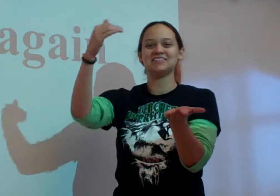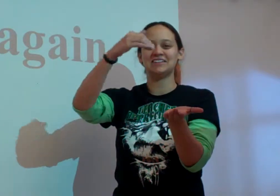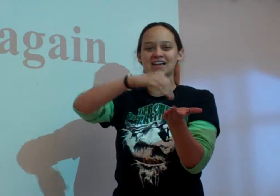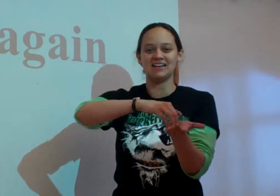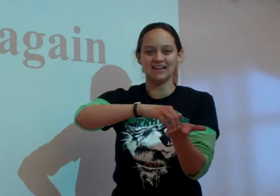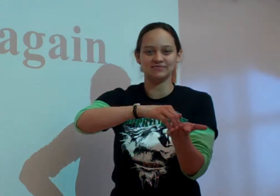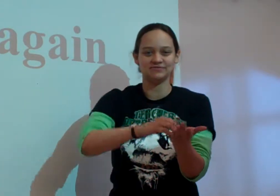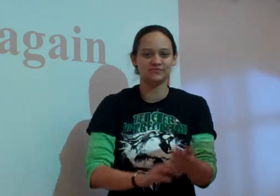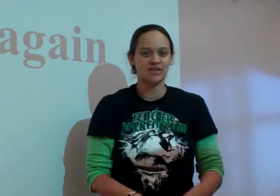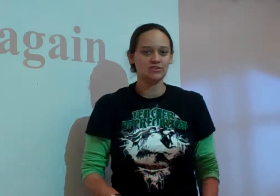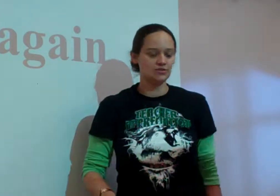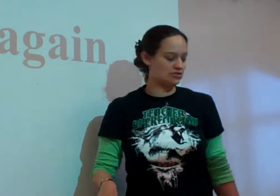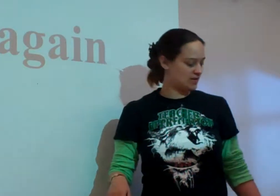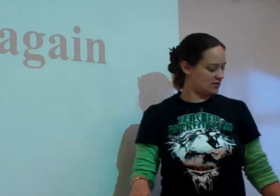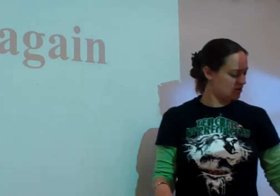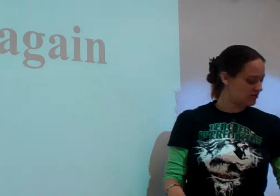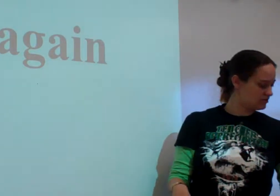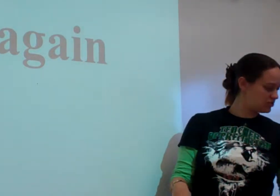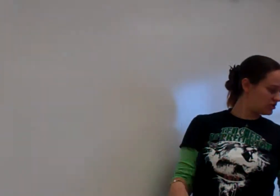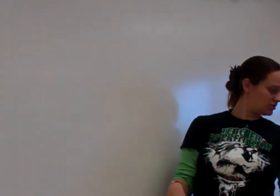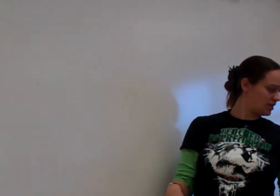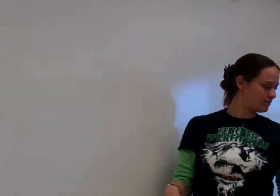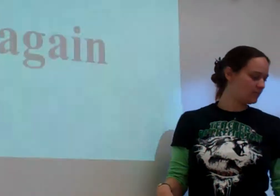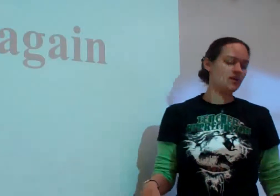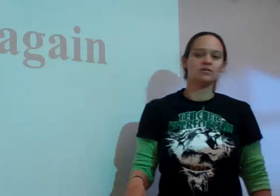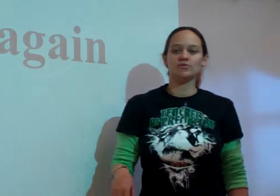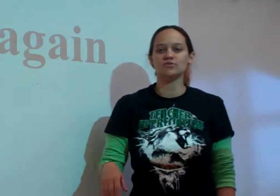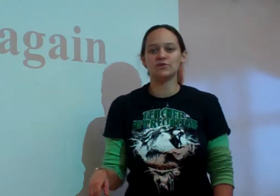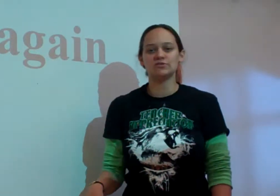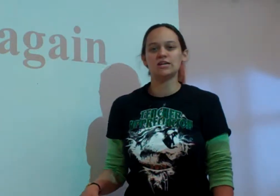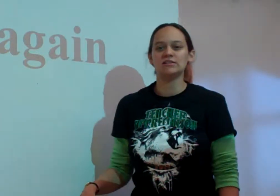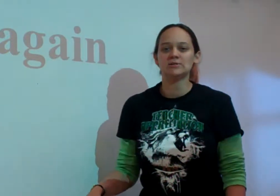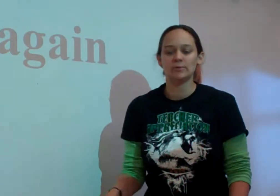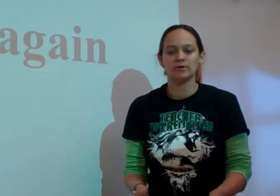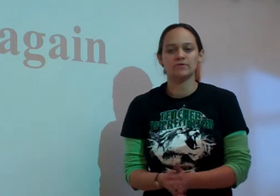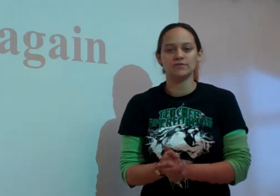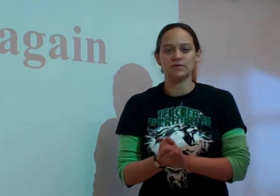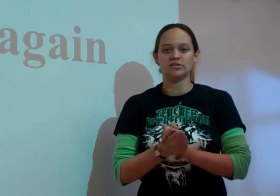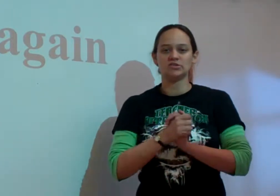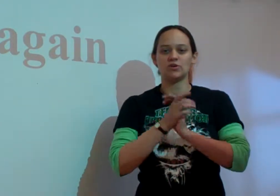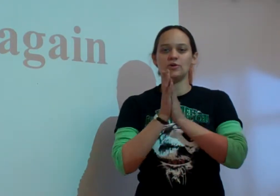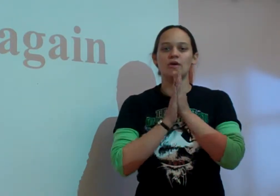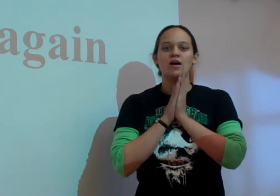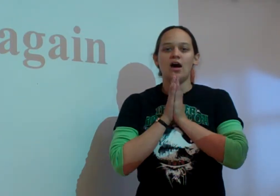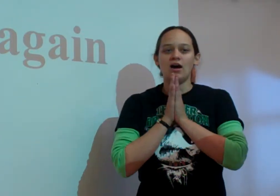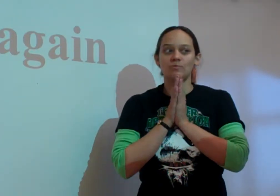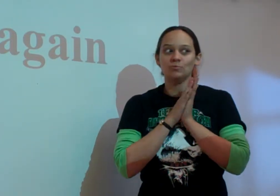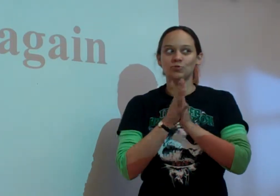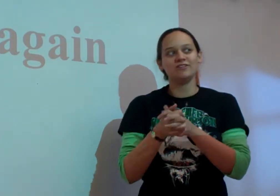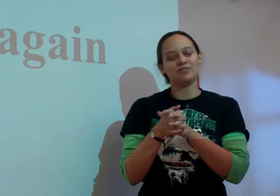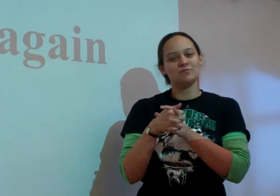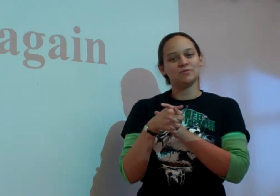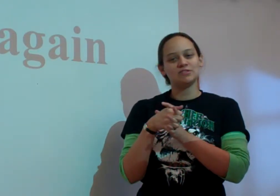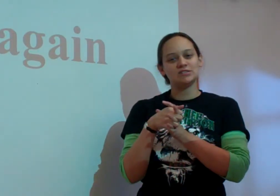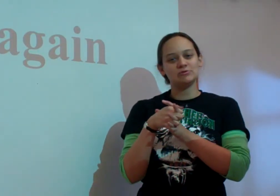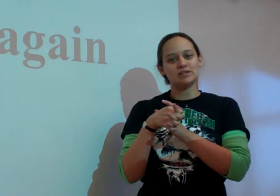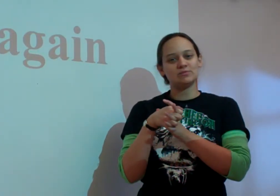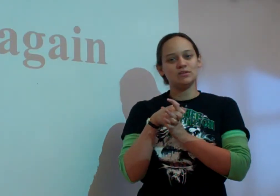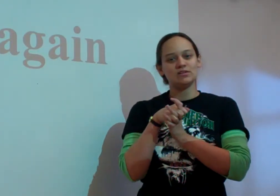And again. So to my knowledge, yep. Those are all the techniques we went over this week. So, I'm really looking forward to seeing you next week.